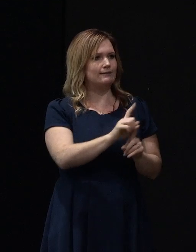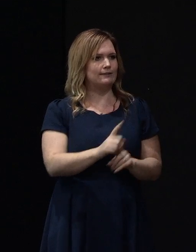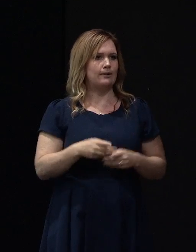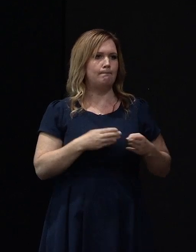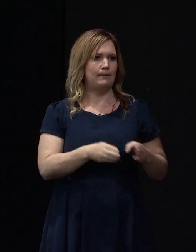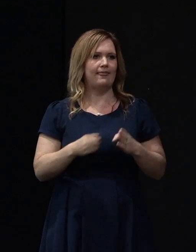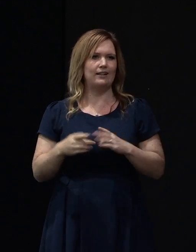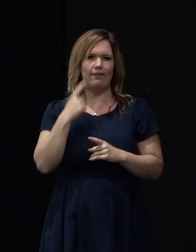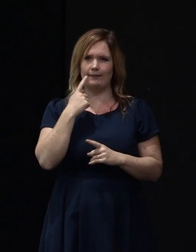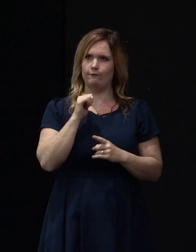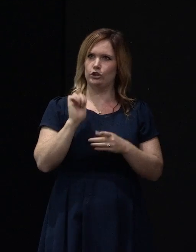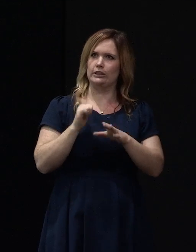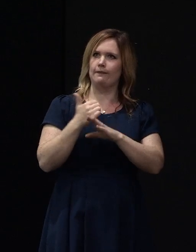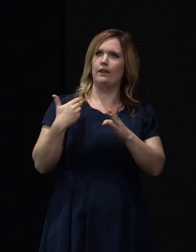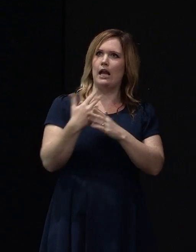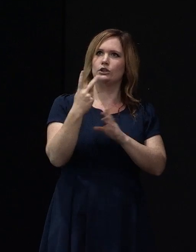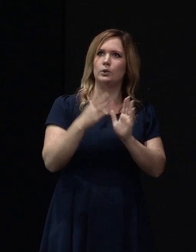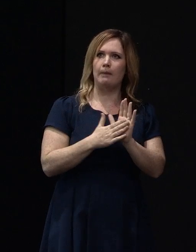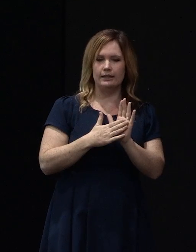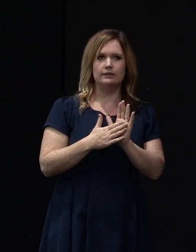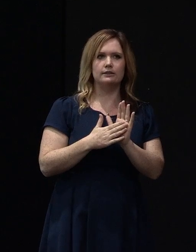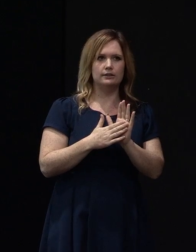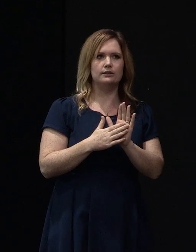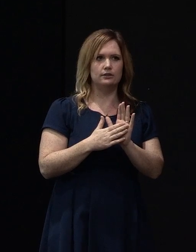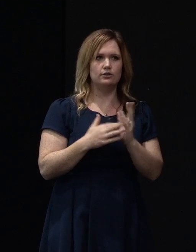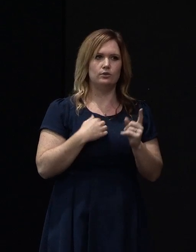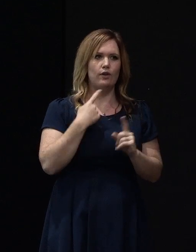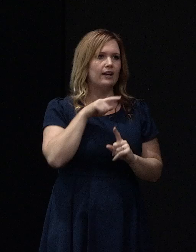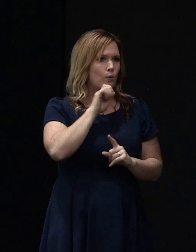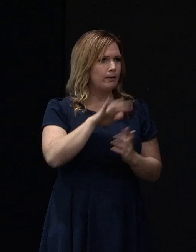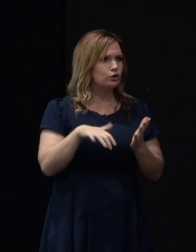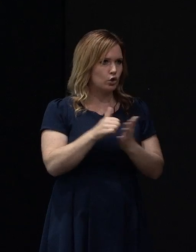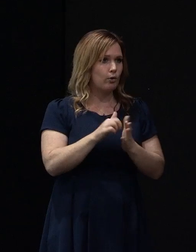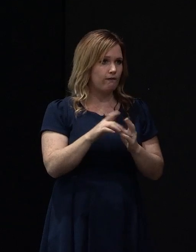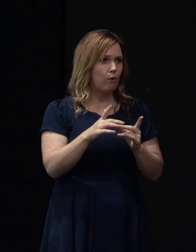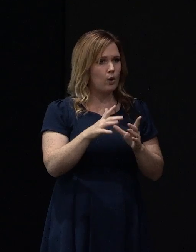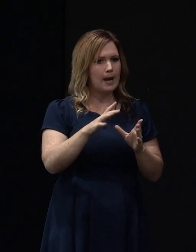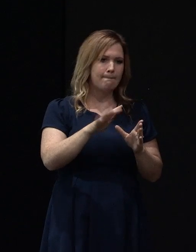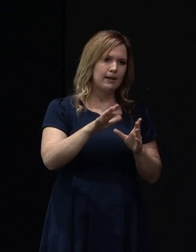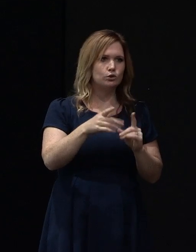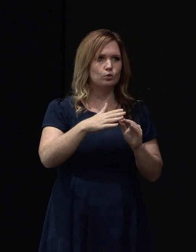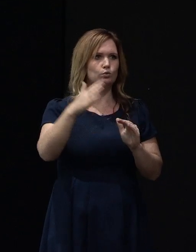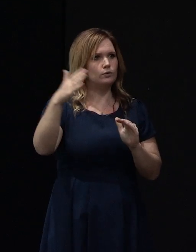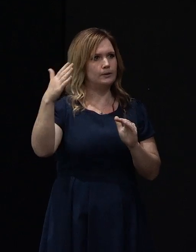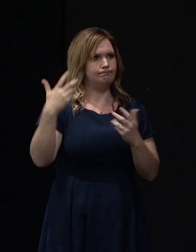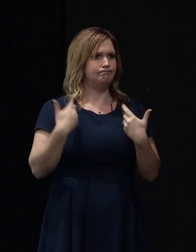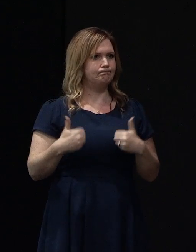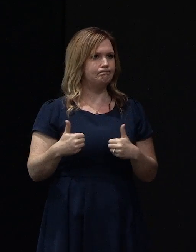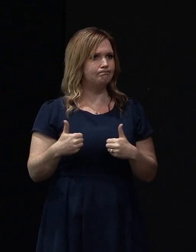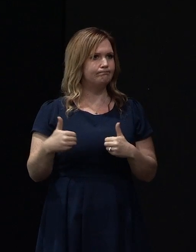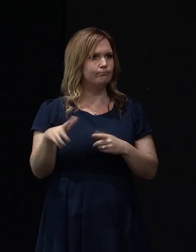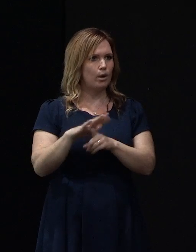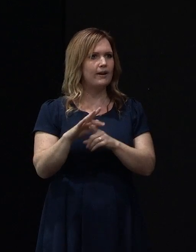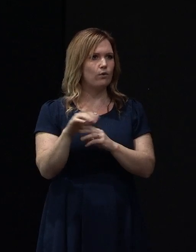And I think that's only been in place for about two months. From what I understand, it would be suitable for some quite medium to high-end property, as far as the value's